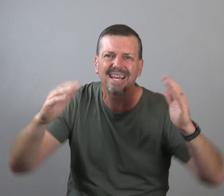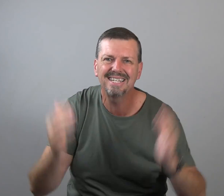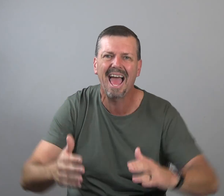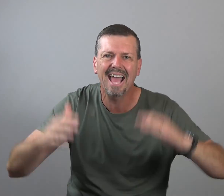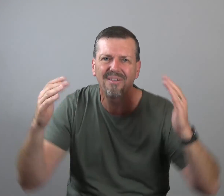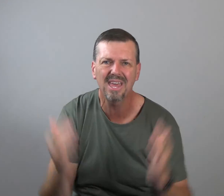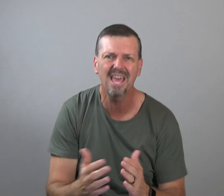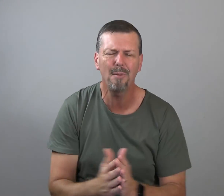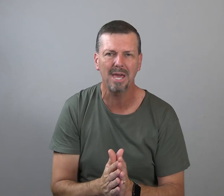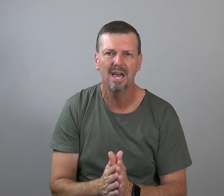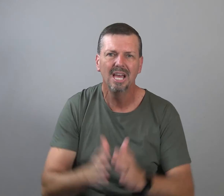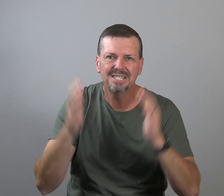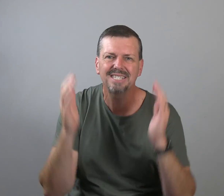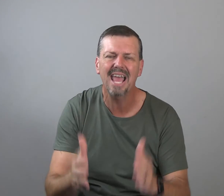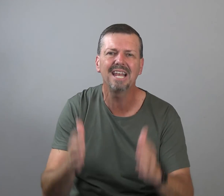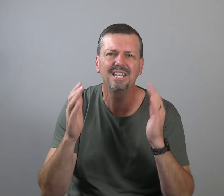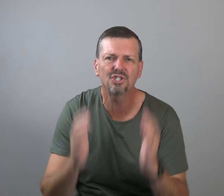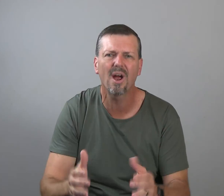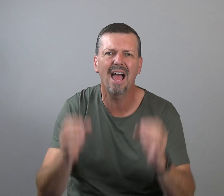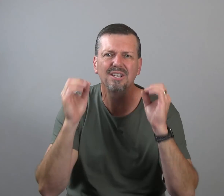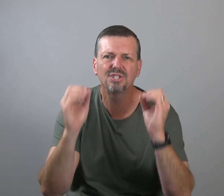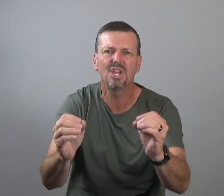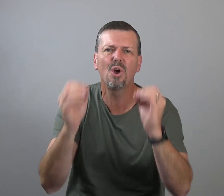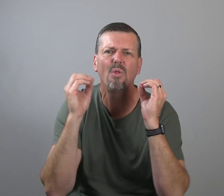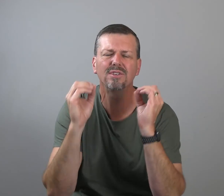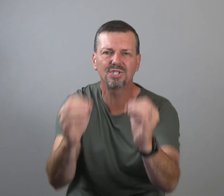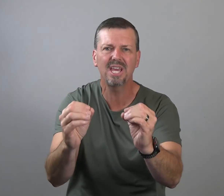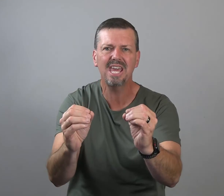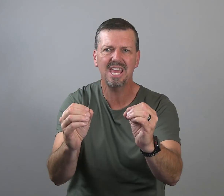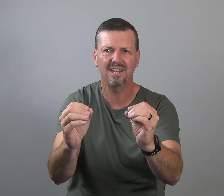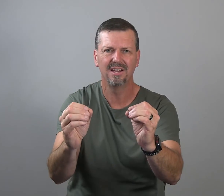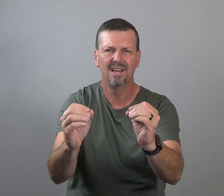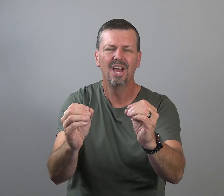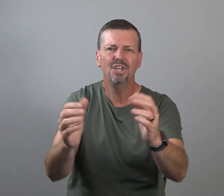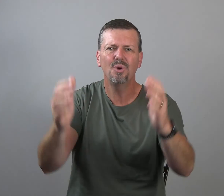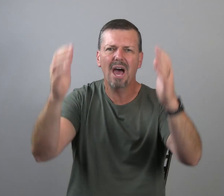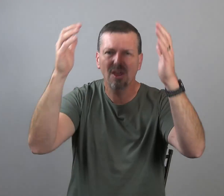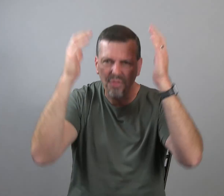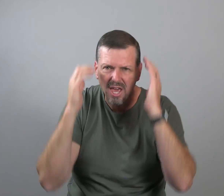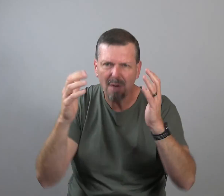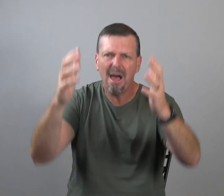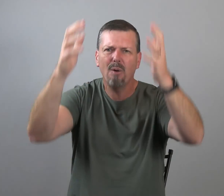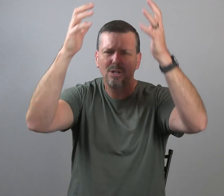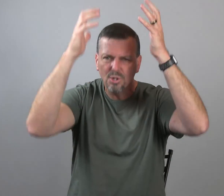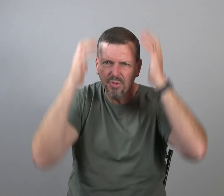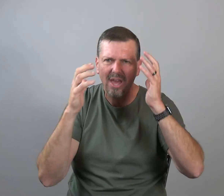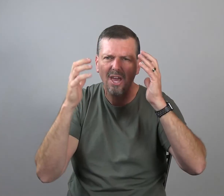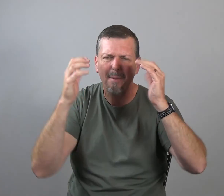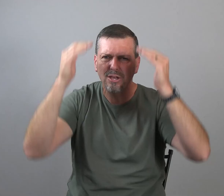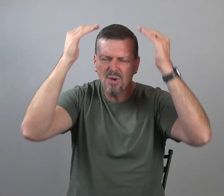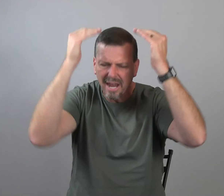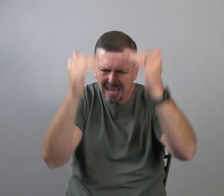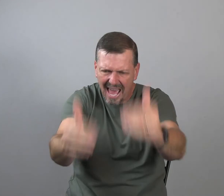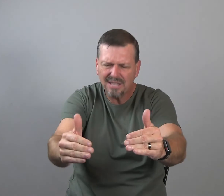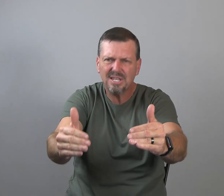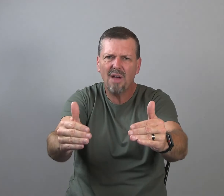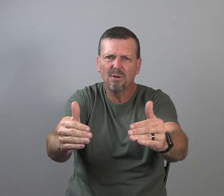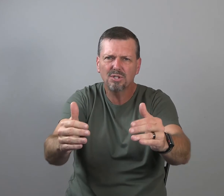attack of the enemy. Satan is trying to steal the seed. You got to think about what you're thinking about. You got to cast down those